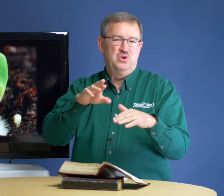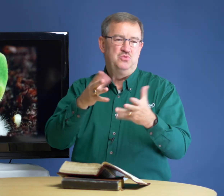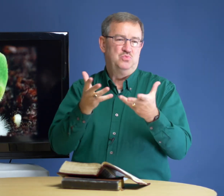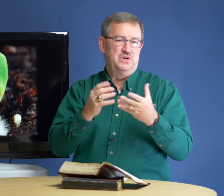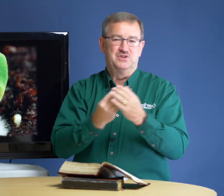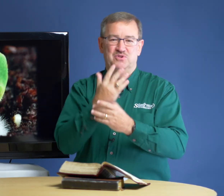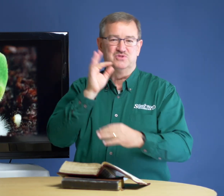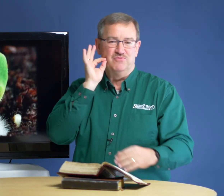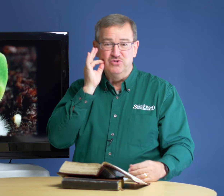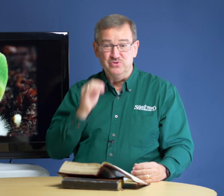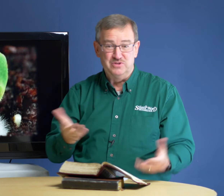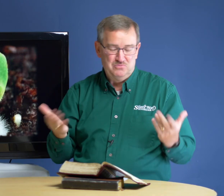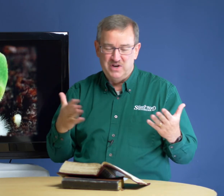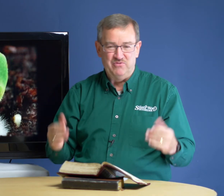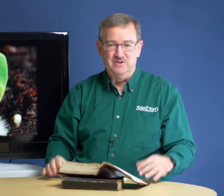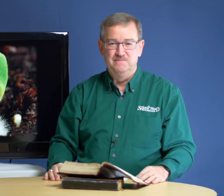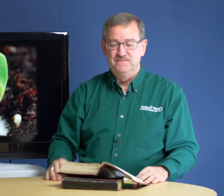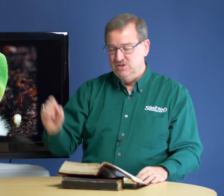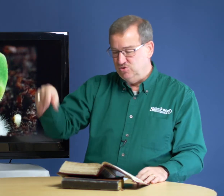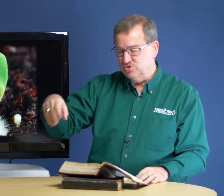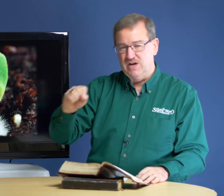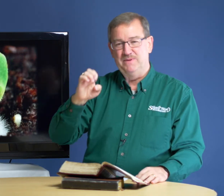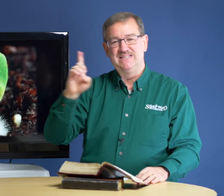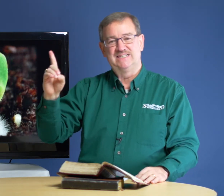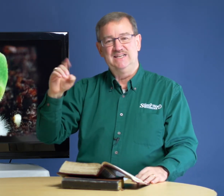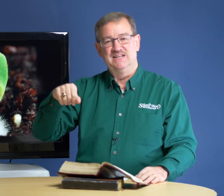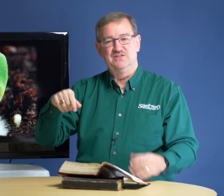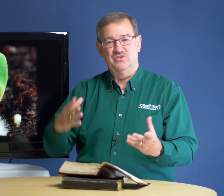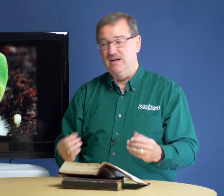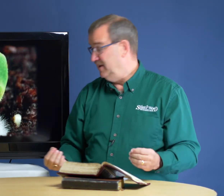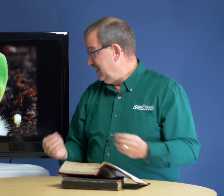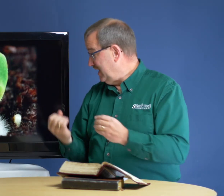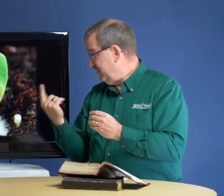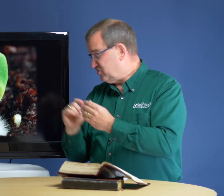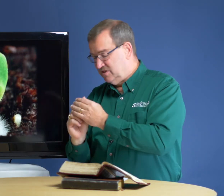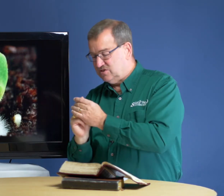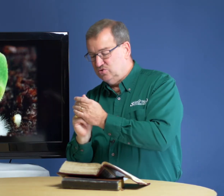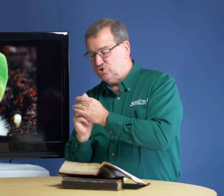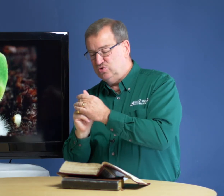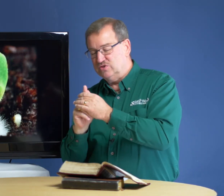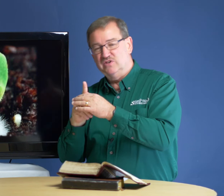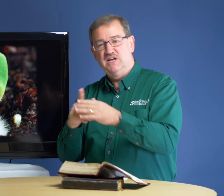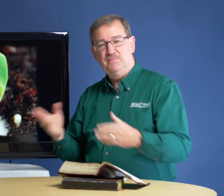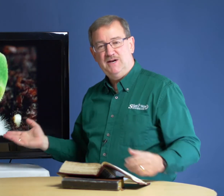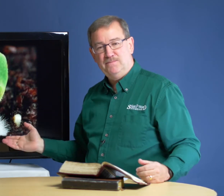you want to grow some fruit, whatever you would drop a seed in the ground. Eventually this little shoot is going to come up,